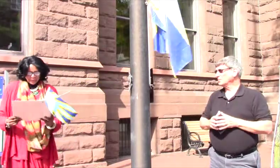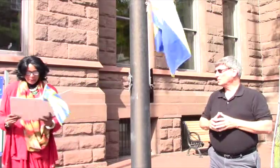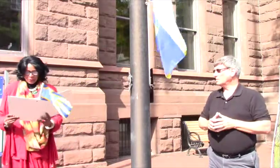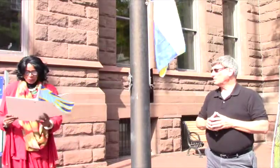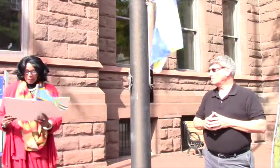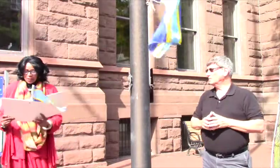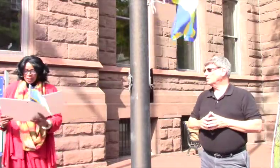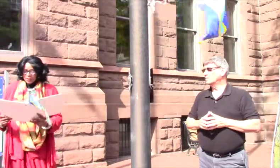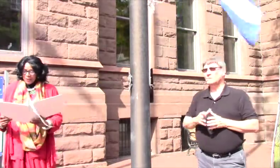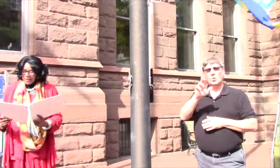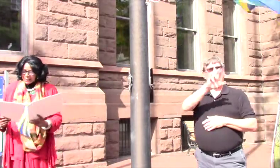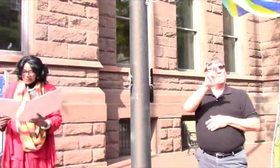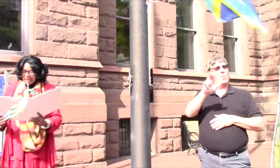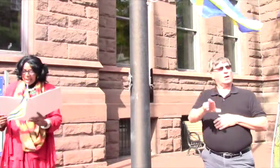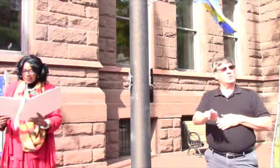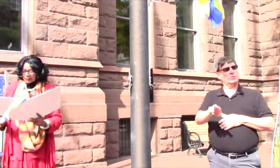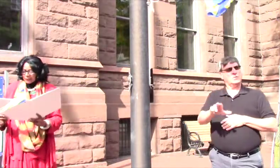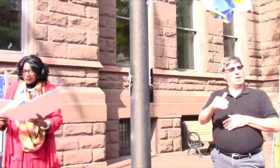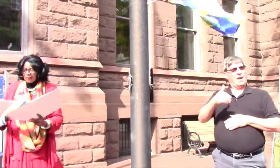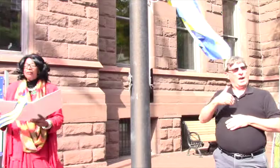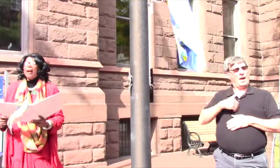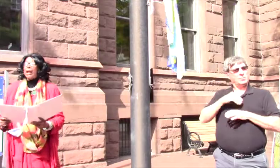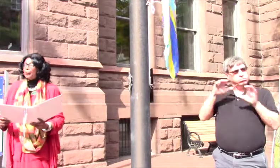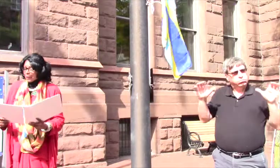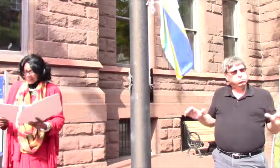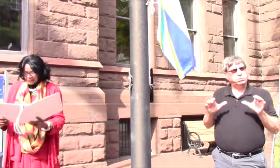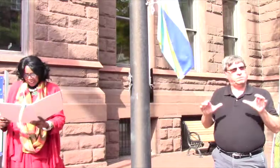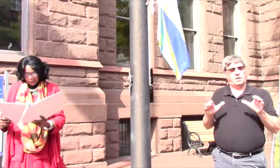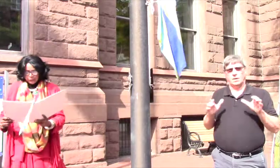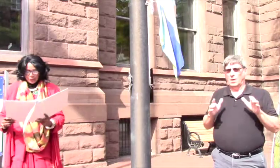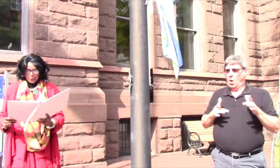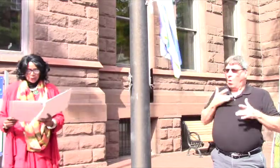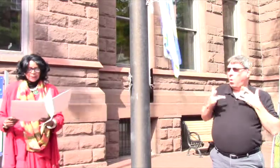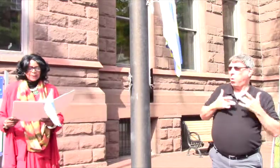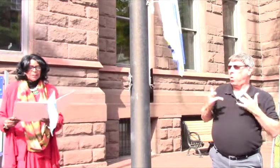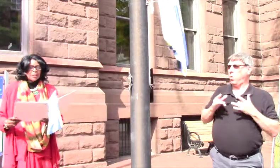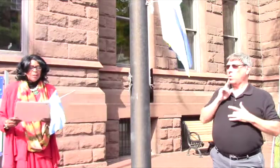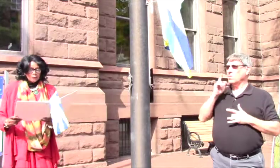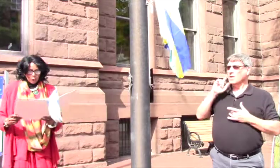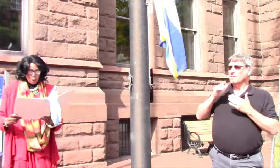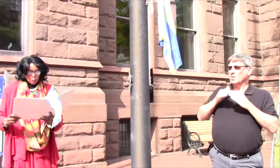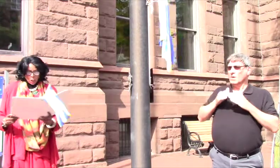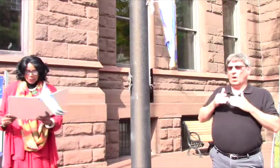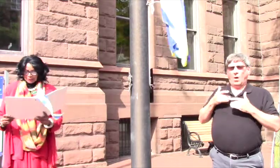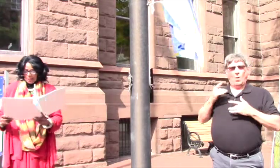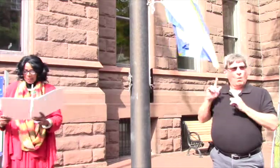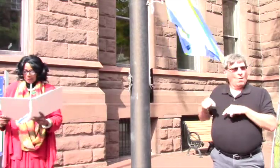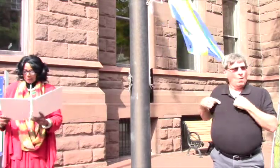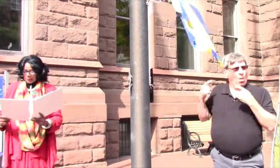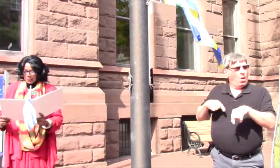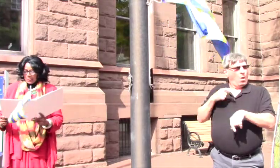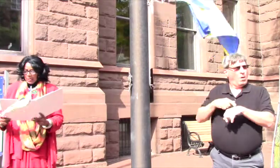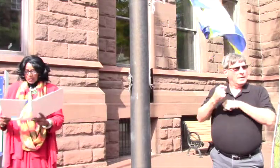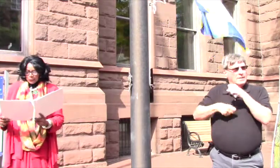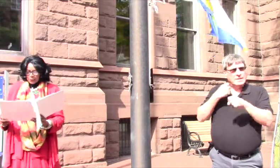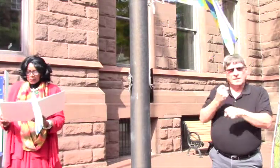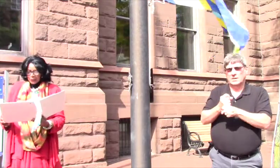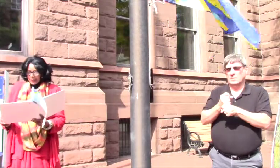Rochester has an active and vibrant deaf community for a long time. It's one of the things